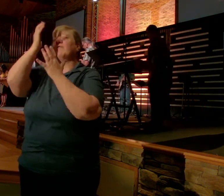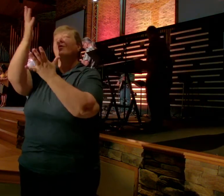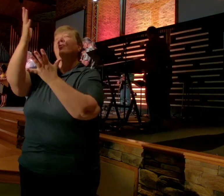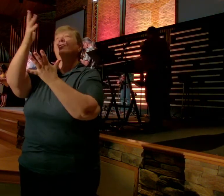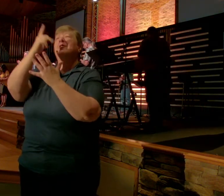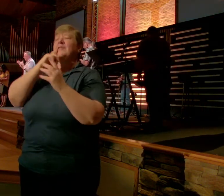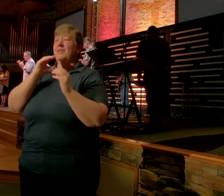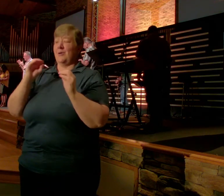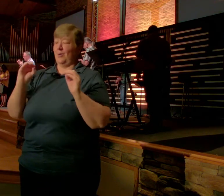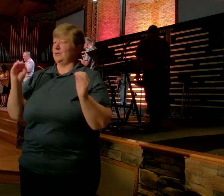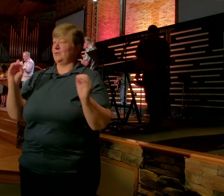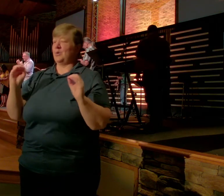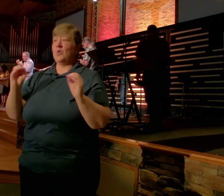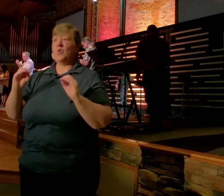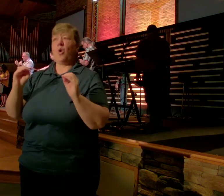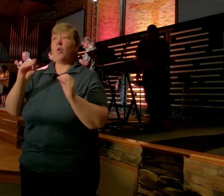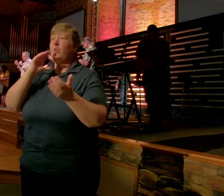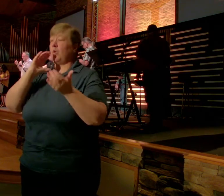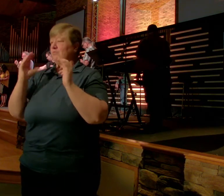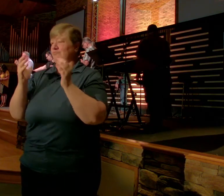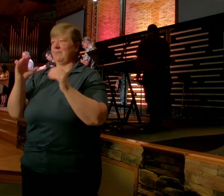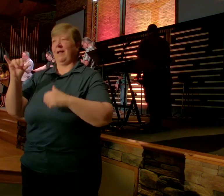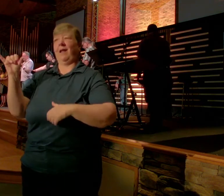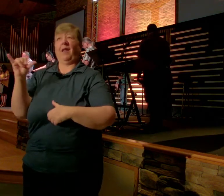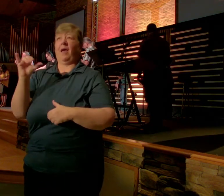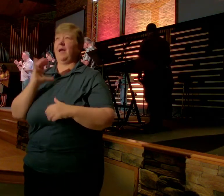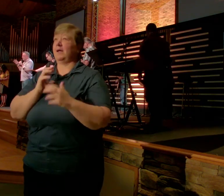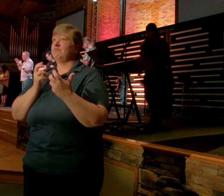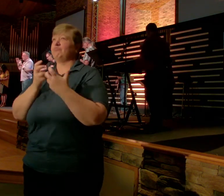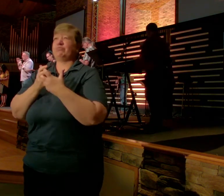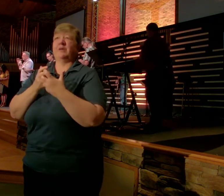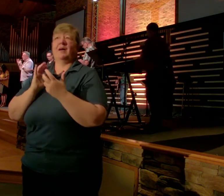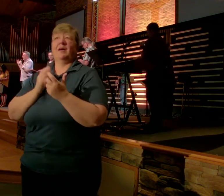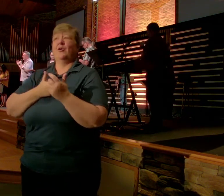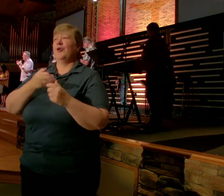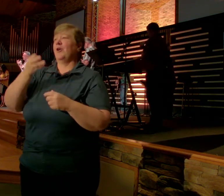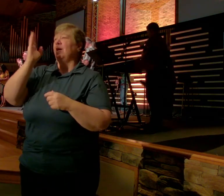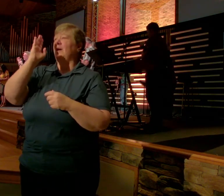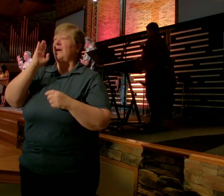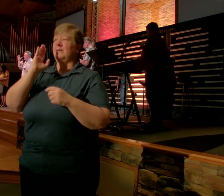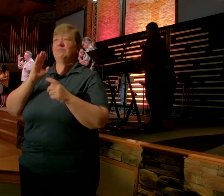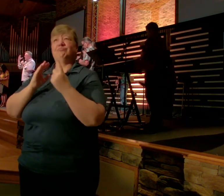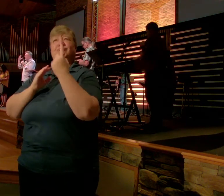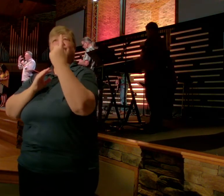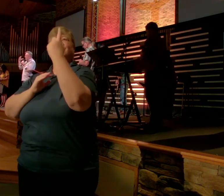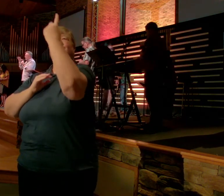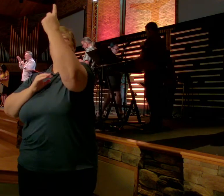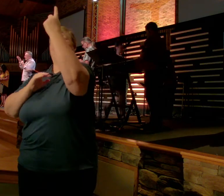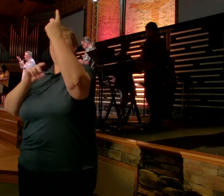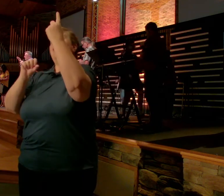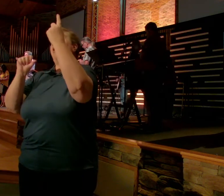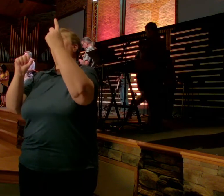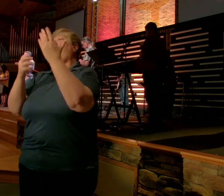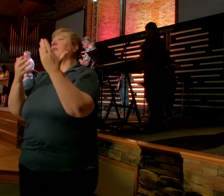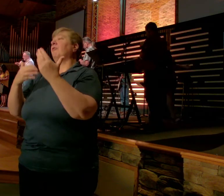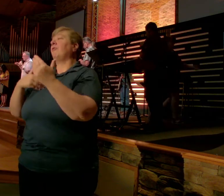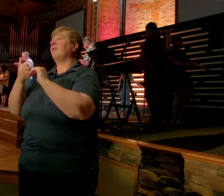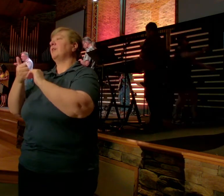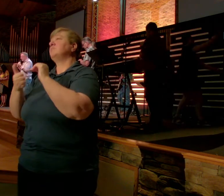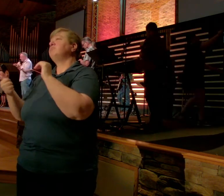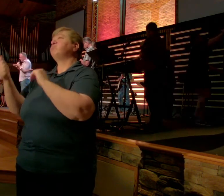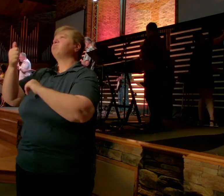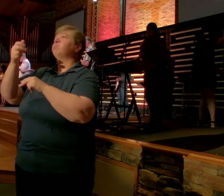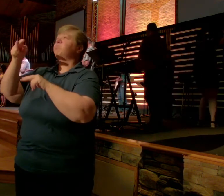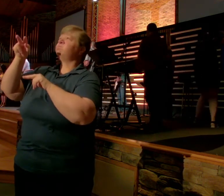Nobody There you as we try to put other things on the throne of our heart